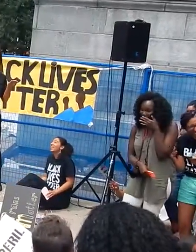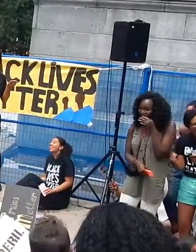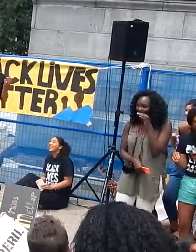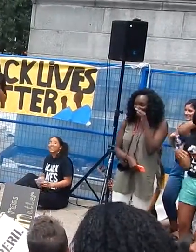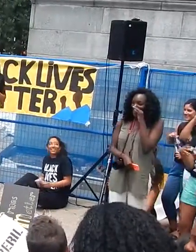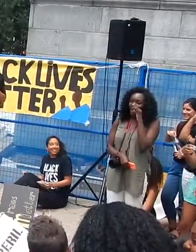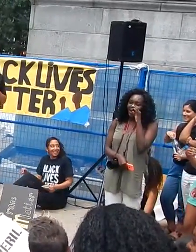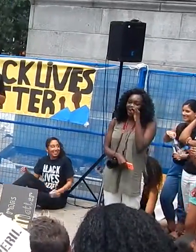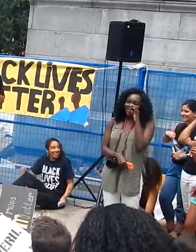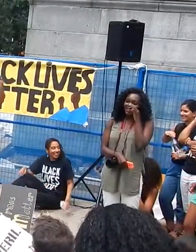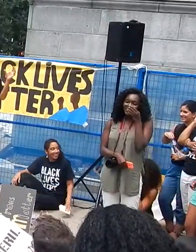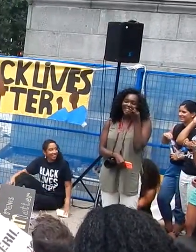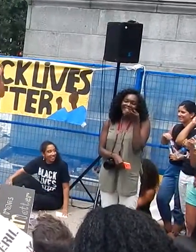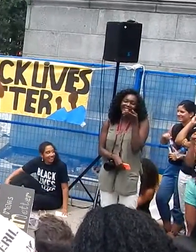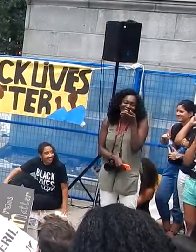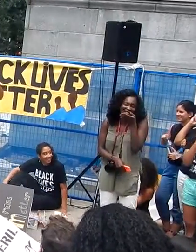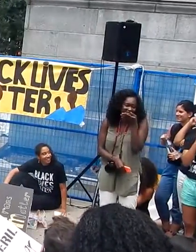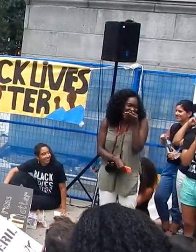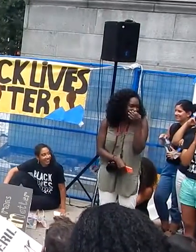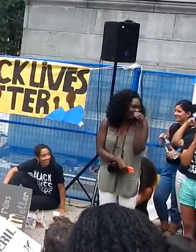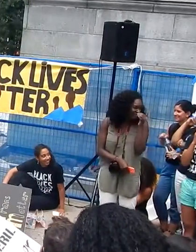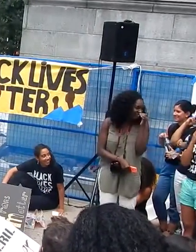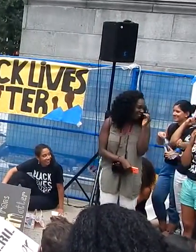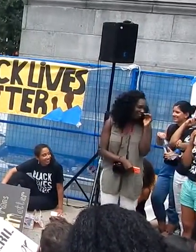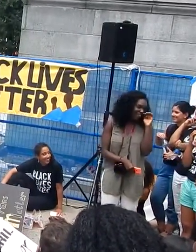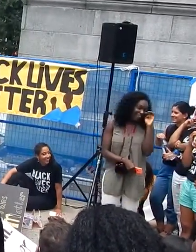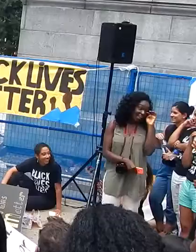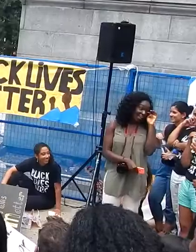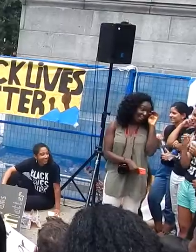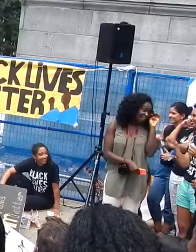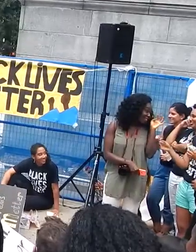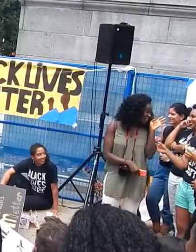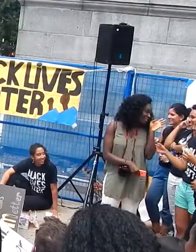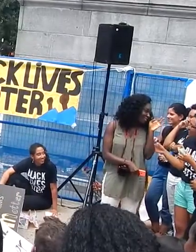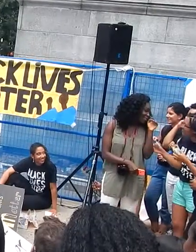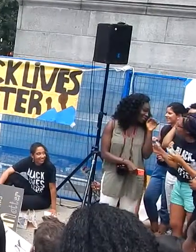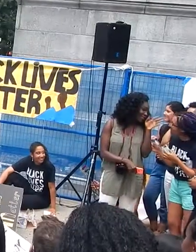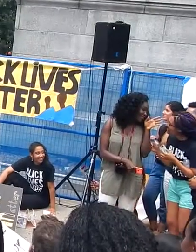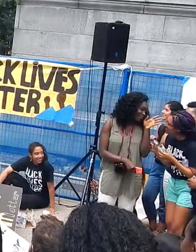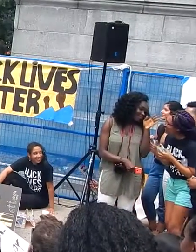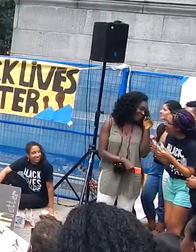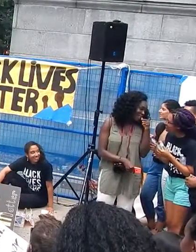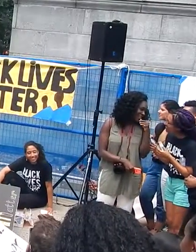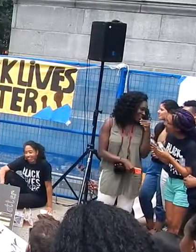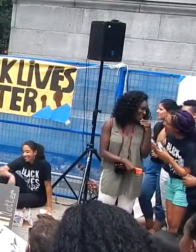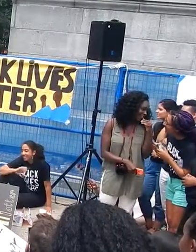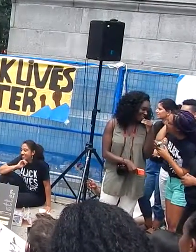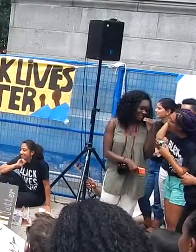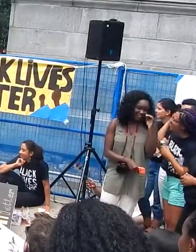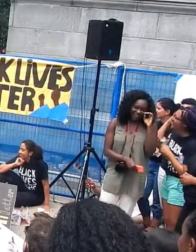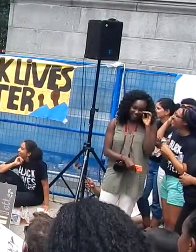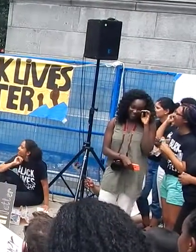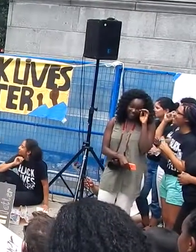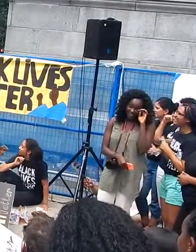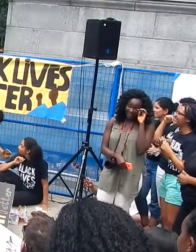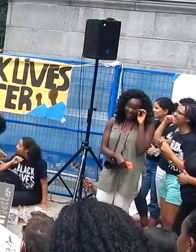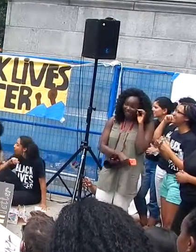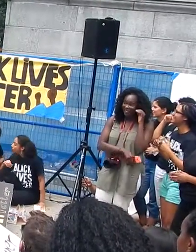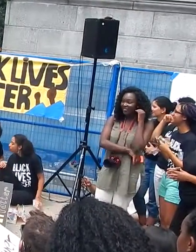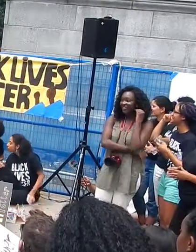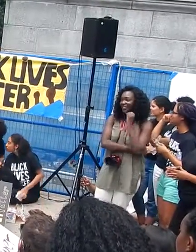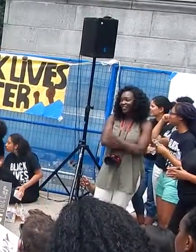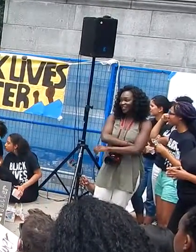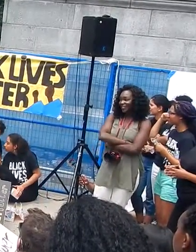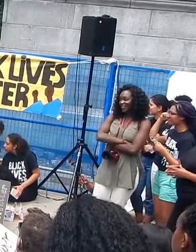A clear determining course of action in order to be more just, in order to be